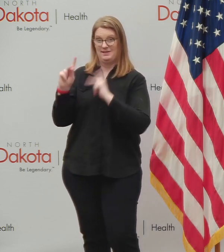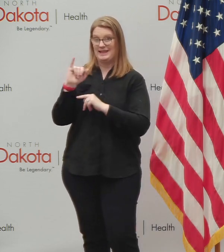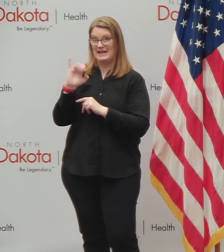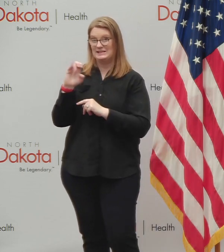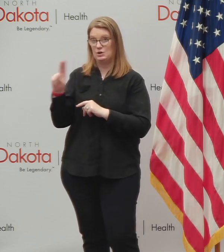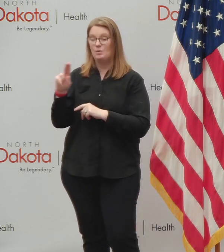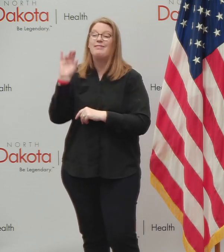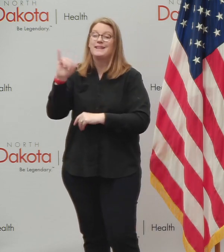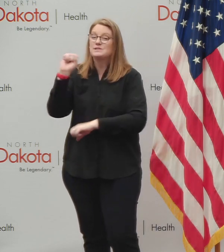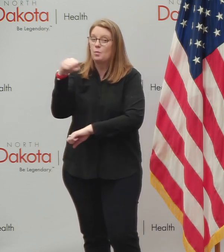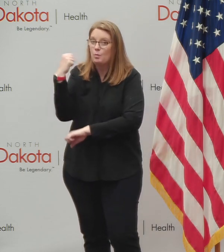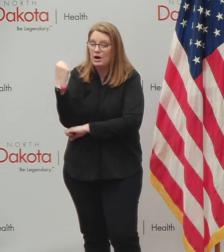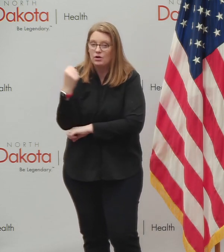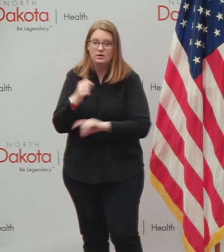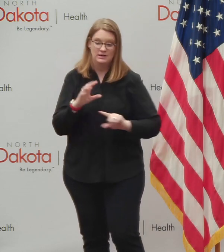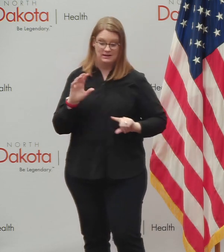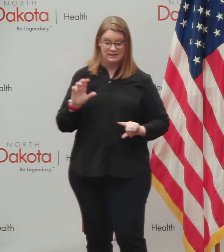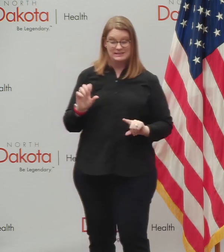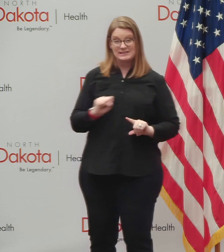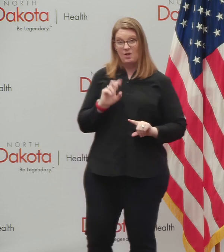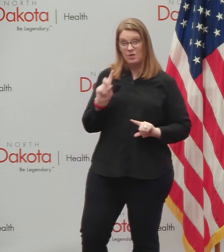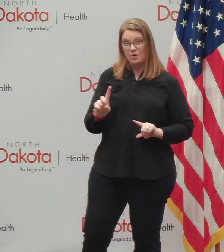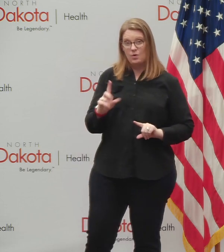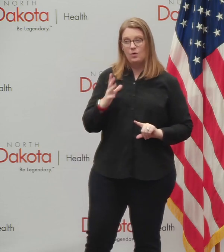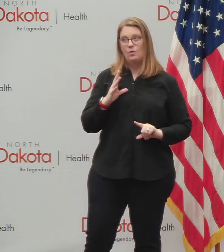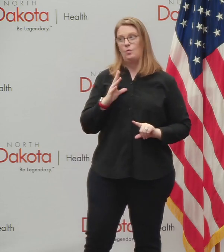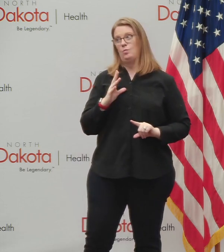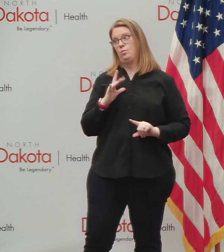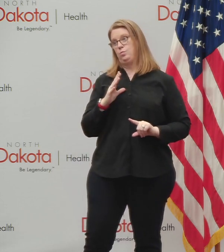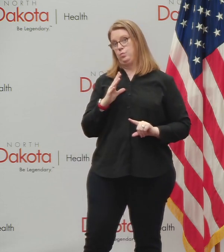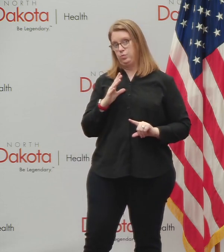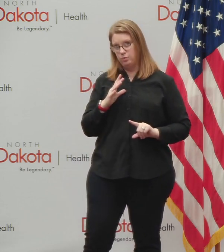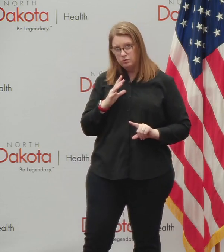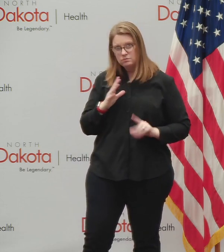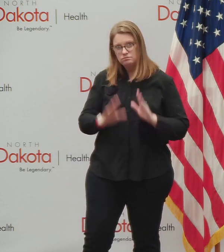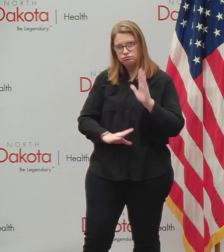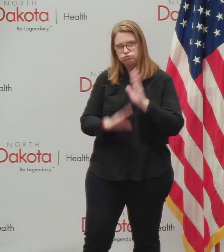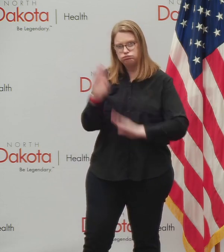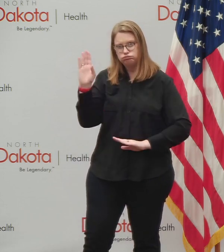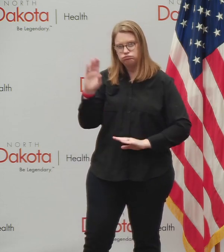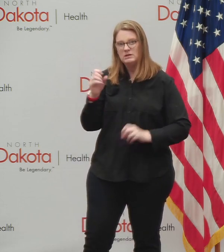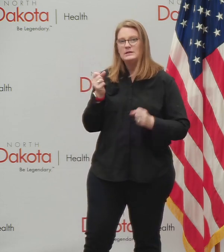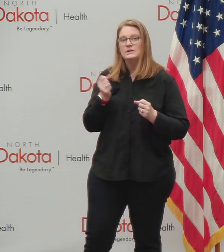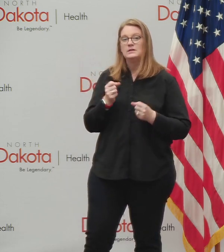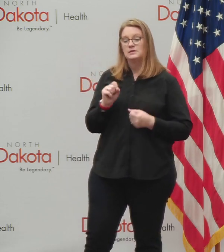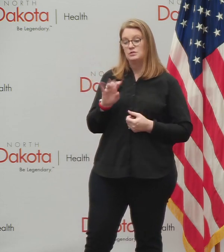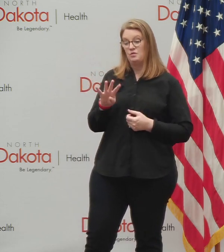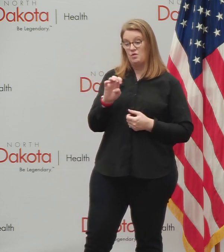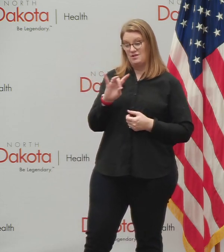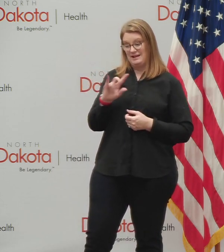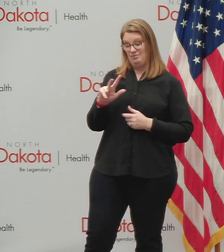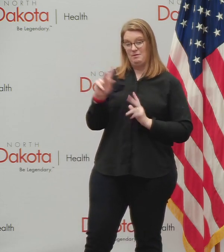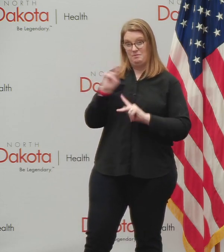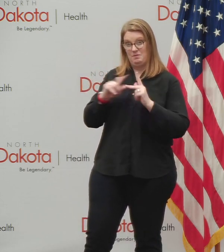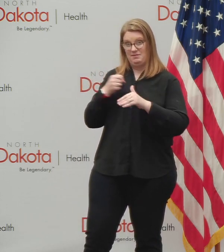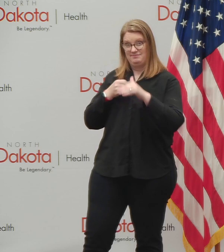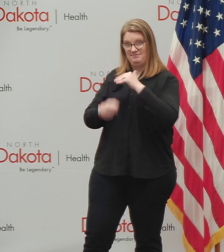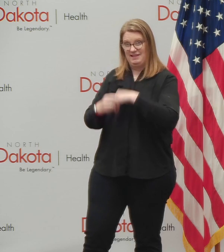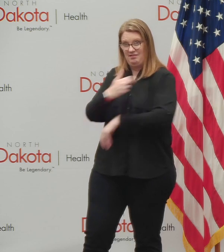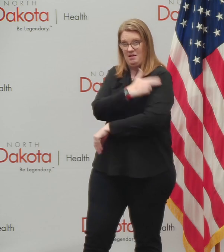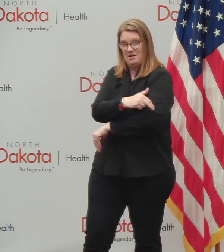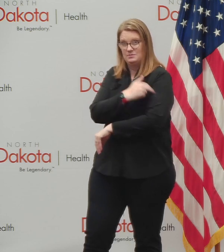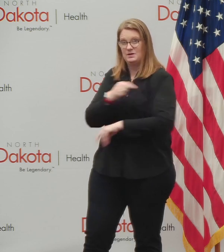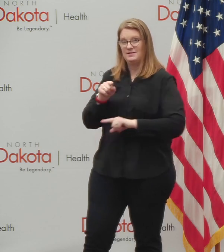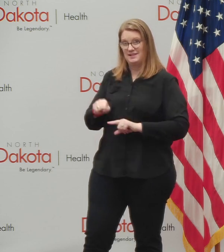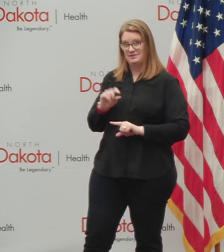And, and South Dakota has seen their number of people hospitalized with COVID to 483. And so again,